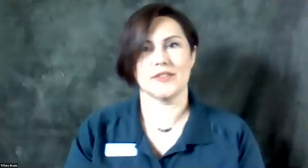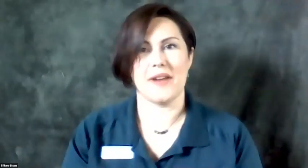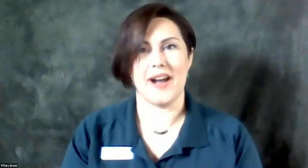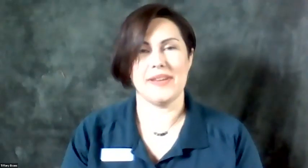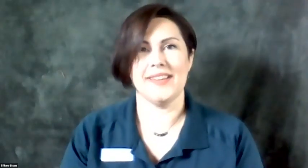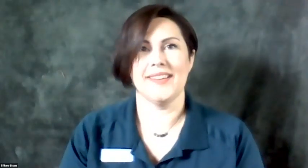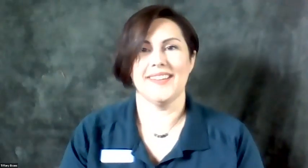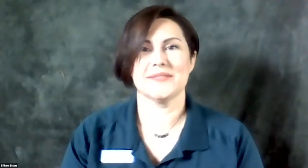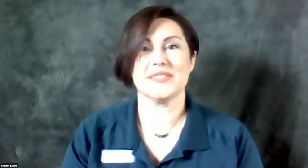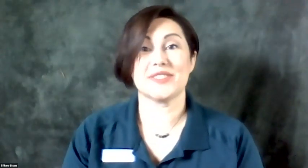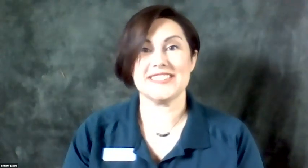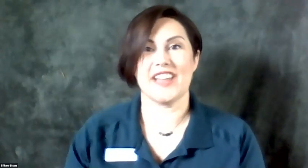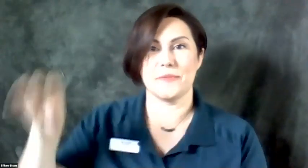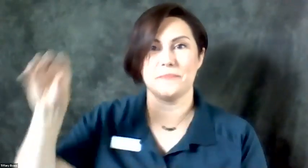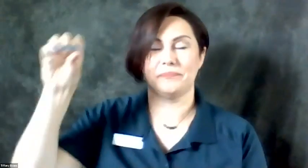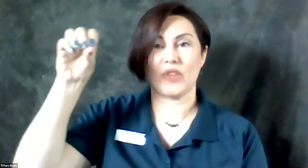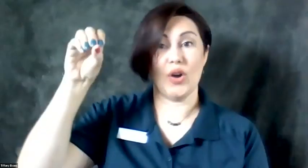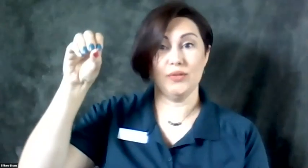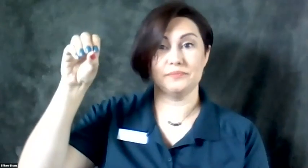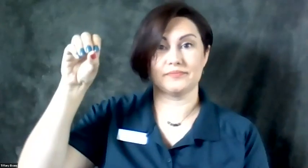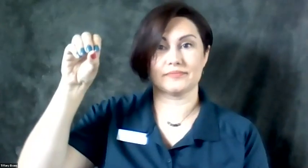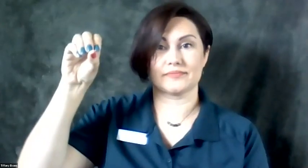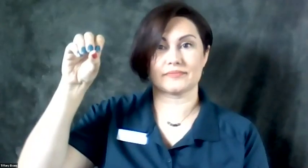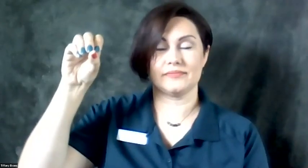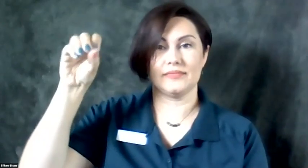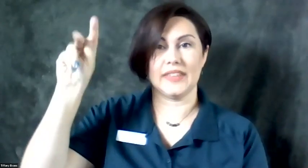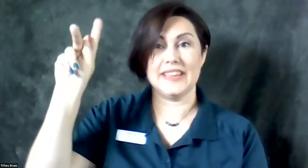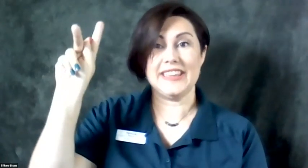Okapi. So let's try it together. O K